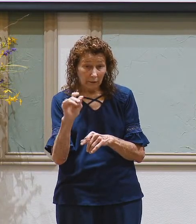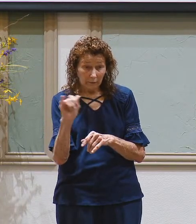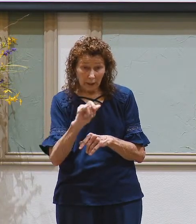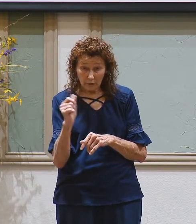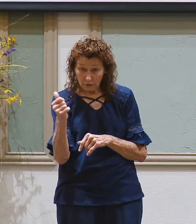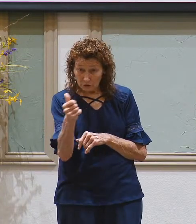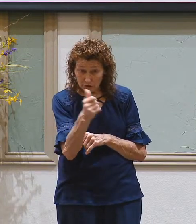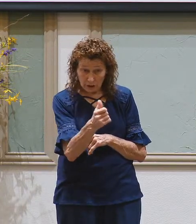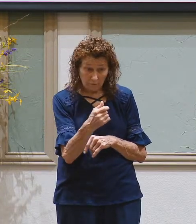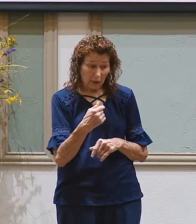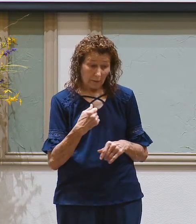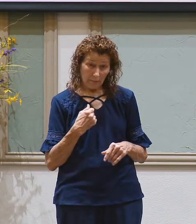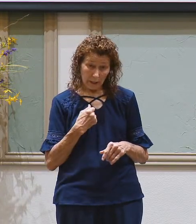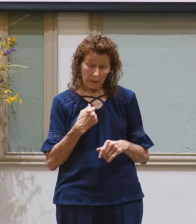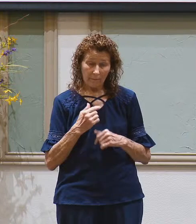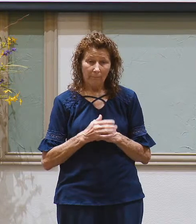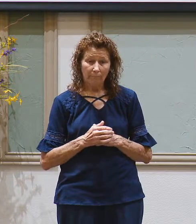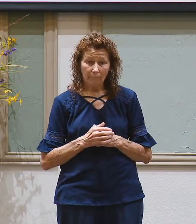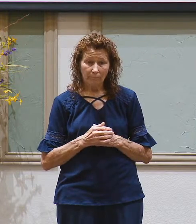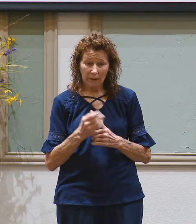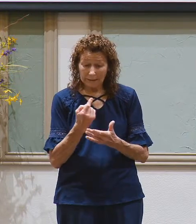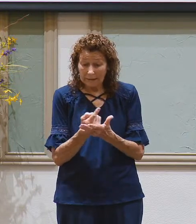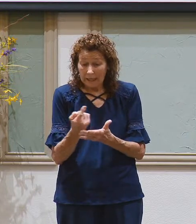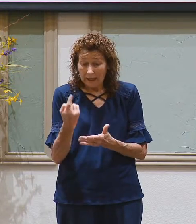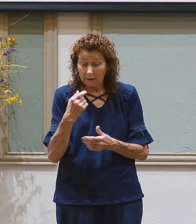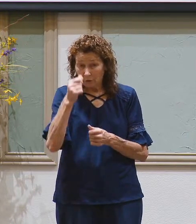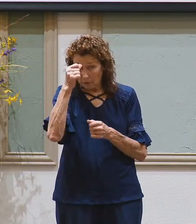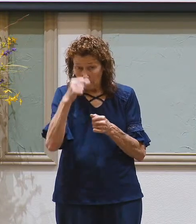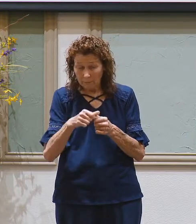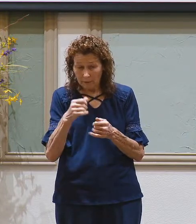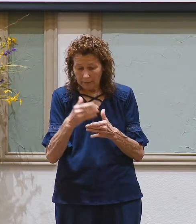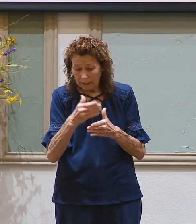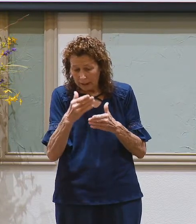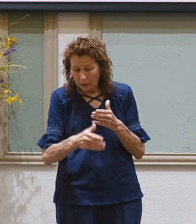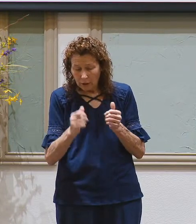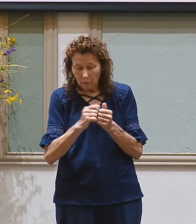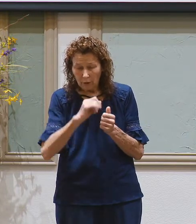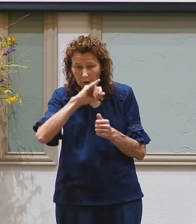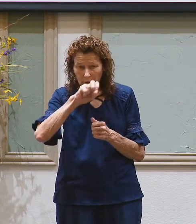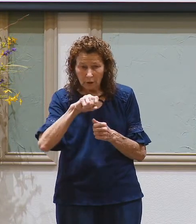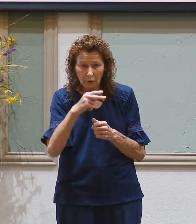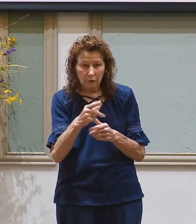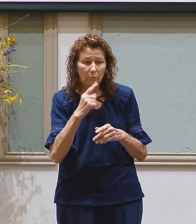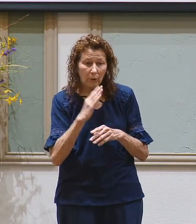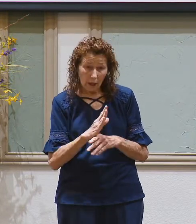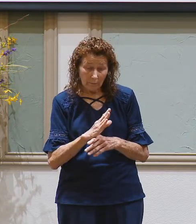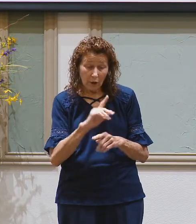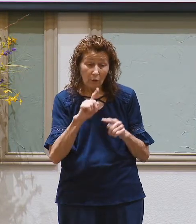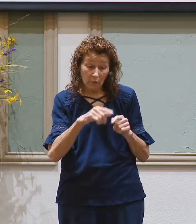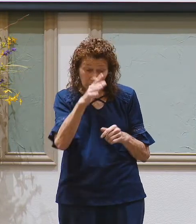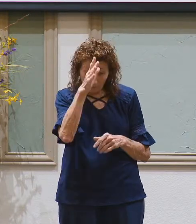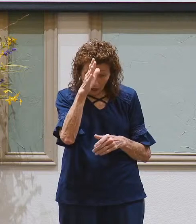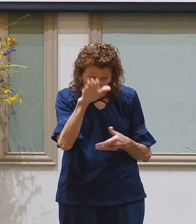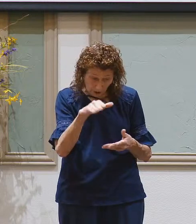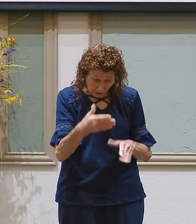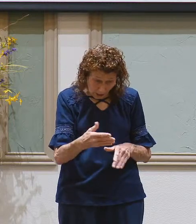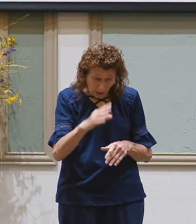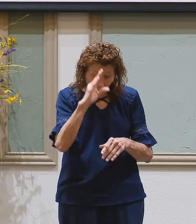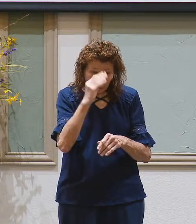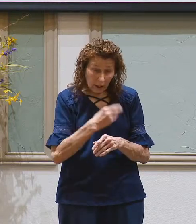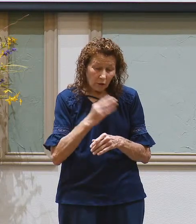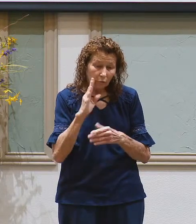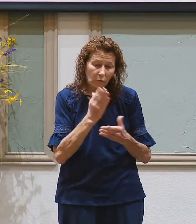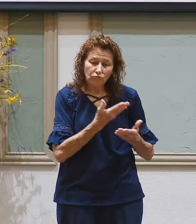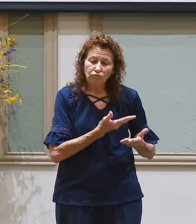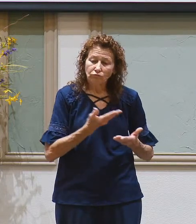and people like me. Last week, you remember, we ended with Joseph's promise to Jacob that when dad passes, the sons would